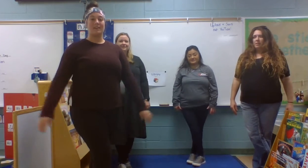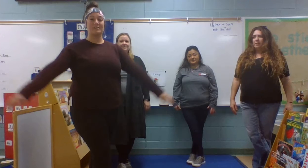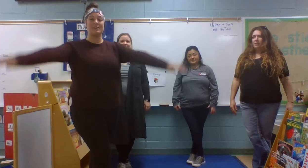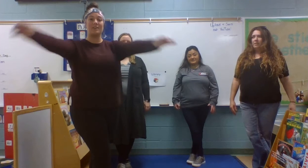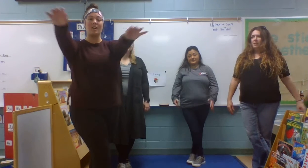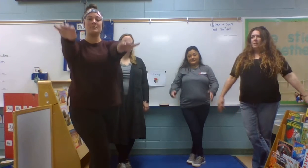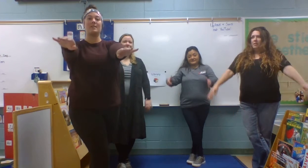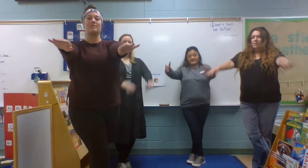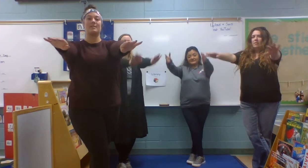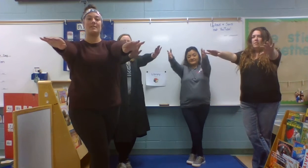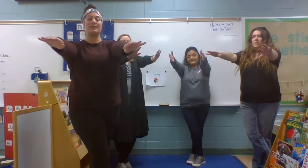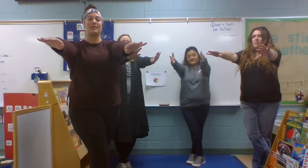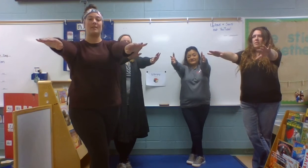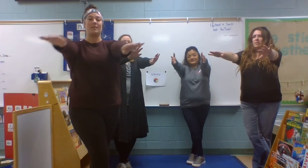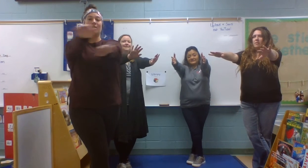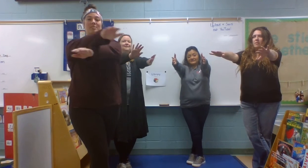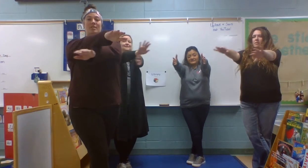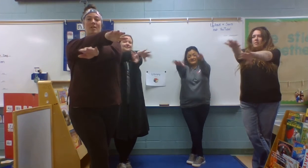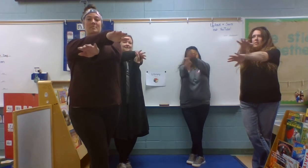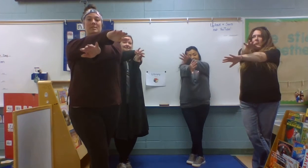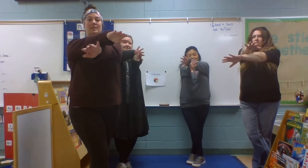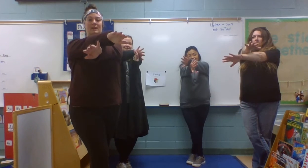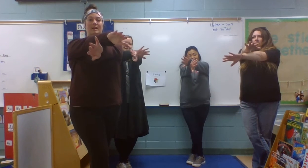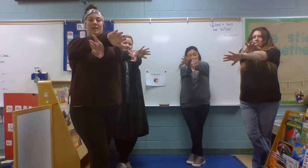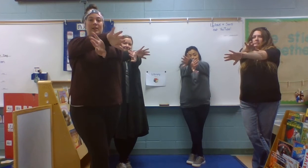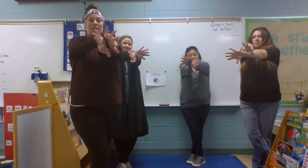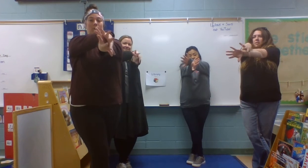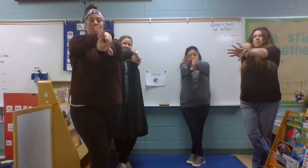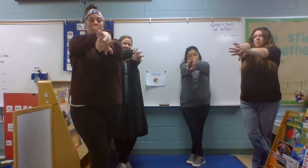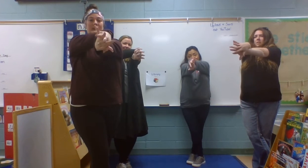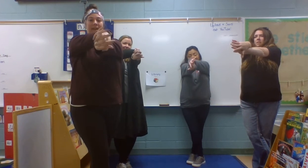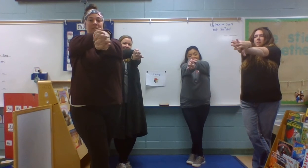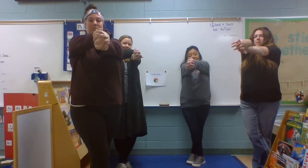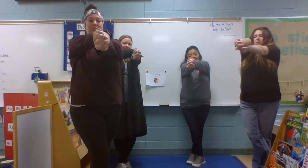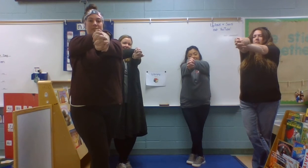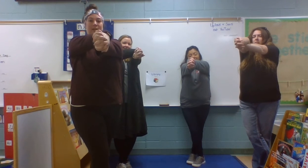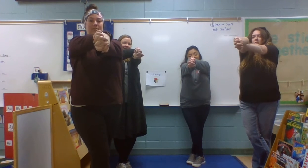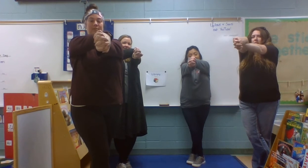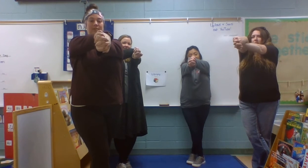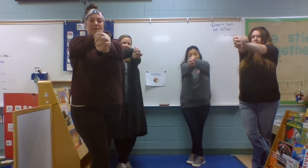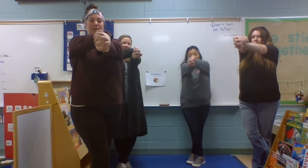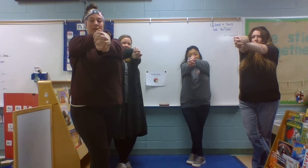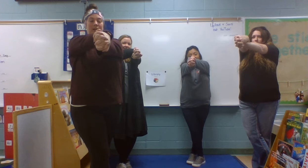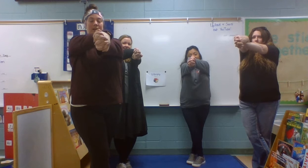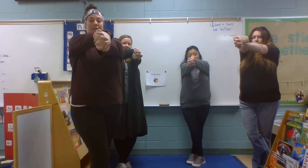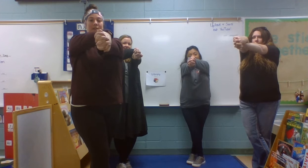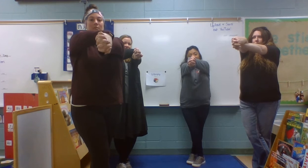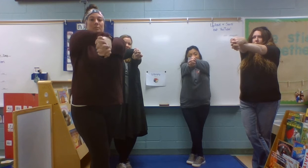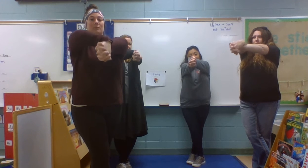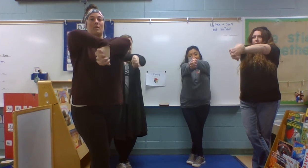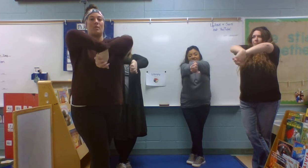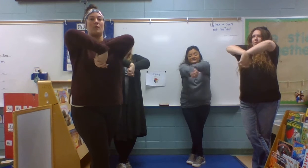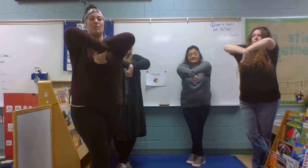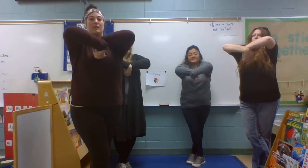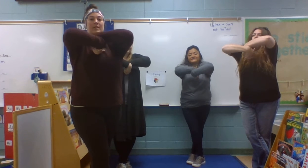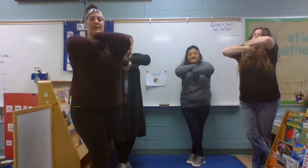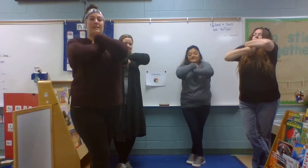you're gonna stick your arms out. Cross your arms. Then you're gonna hold hands with yourself. And you're gonna roll it in.